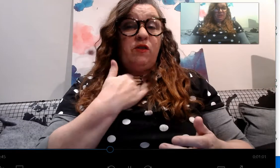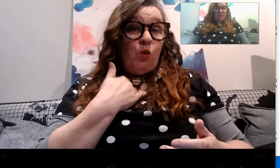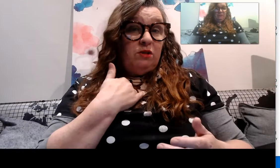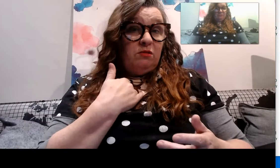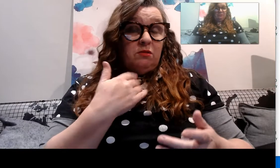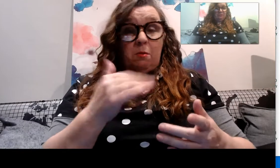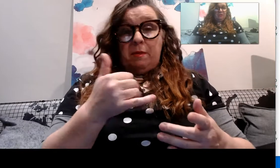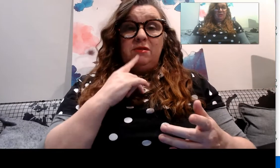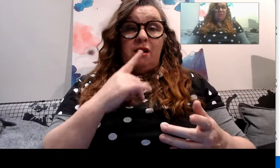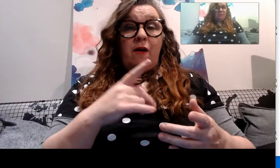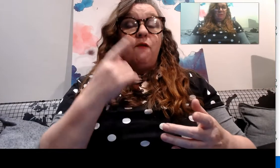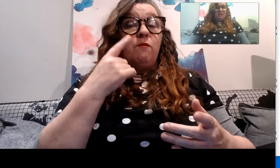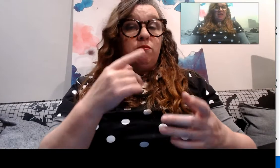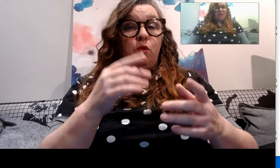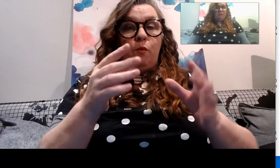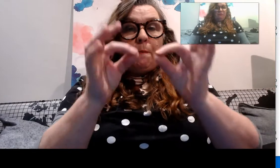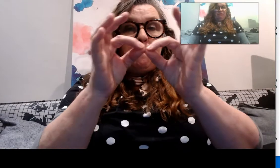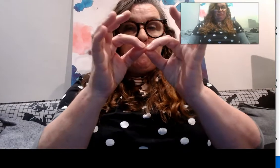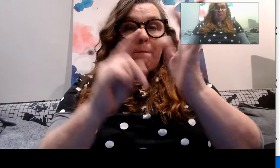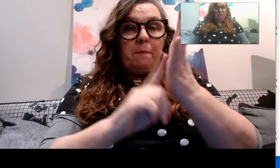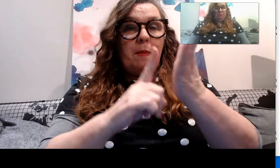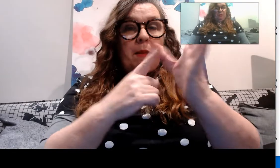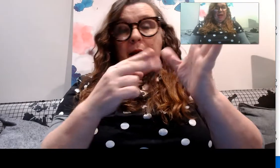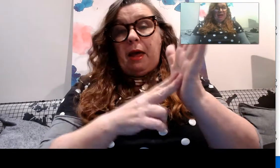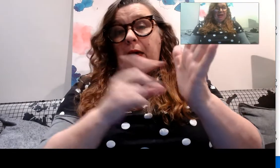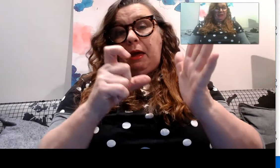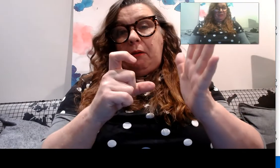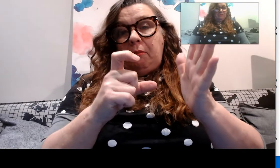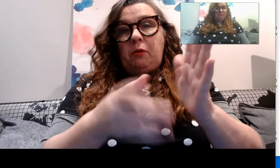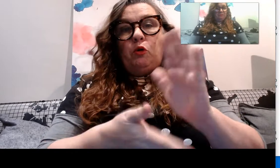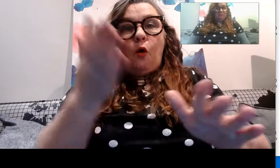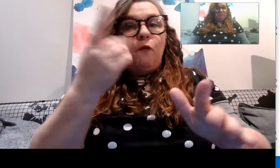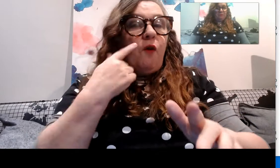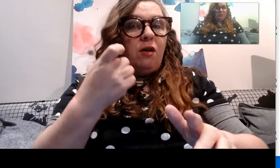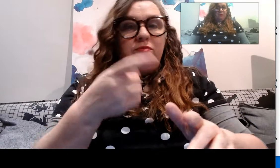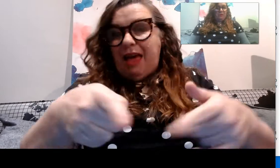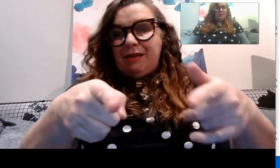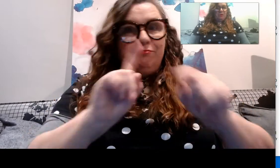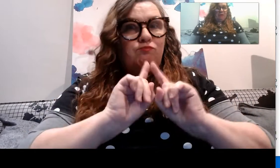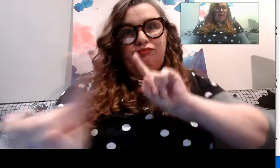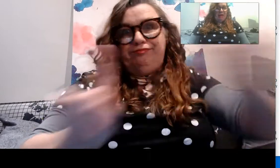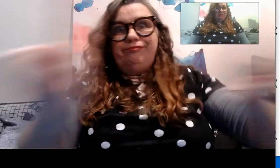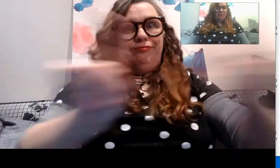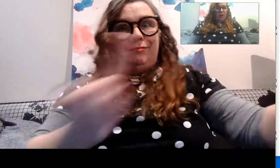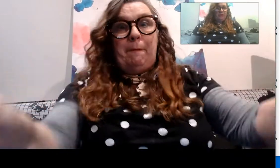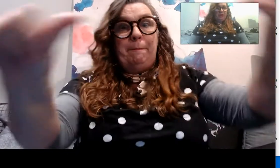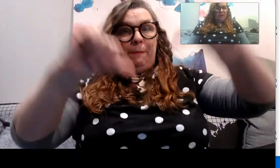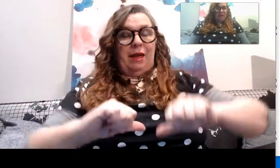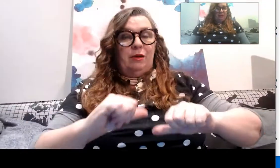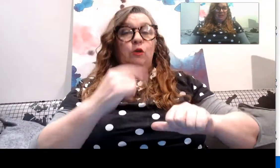thing maybe you'd say blank go find something blank and off they'd run and then